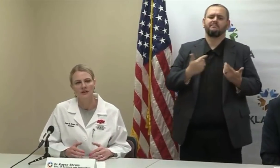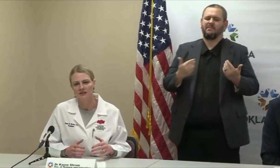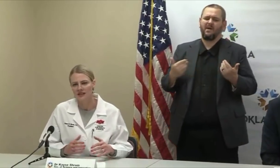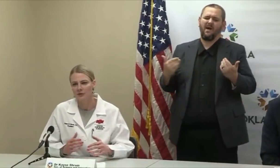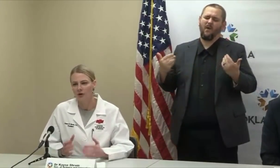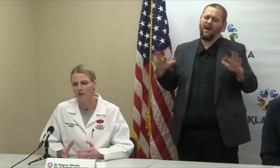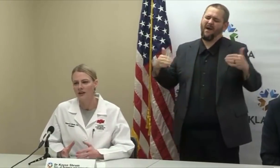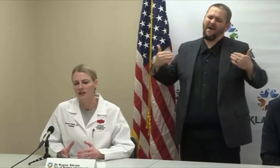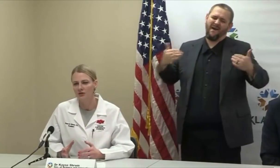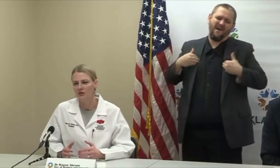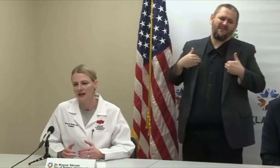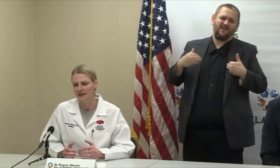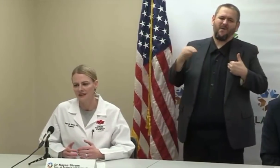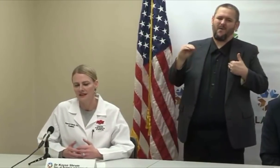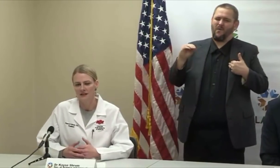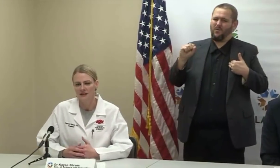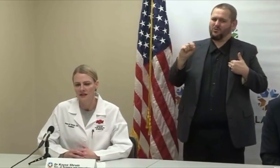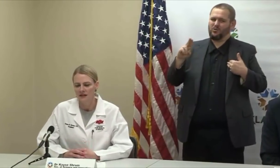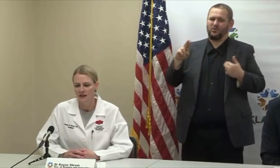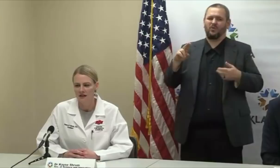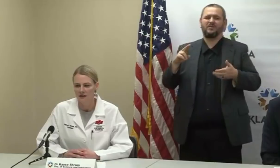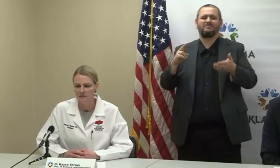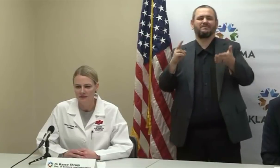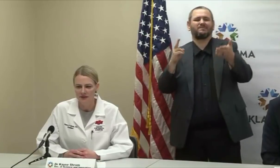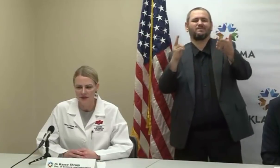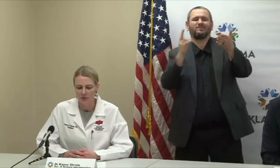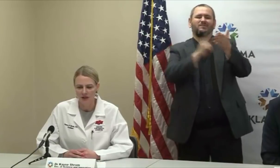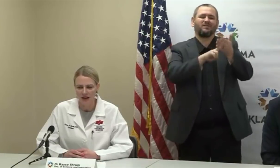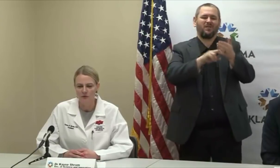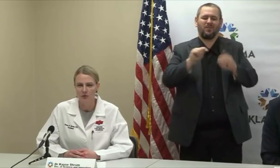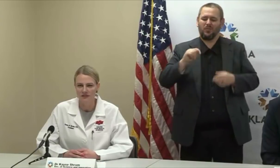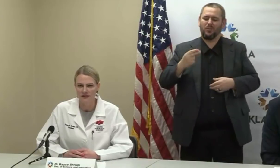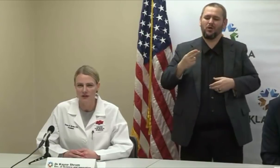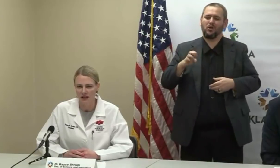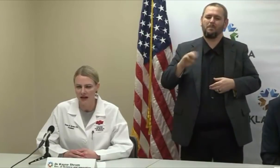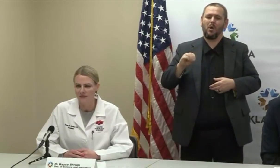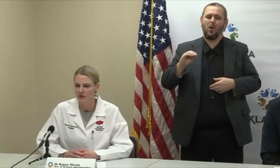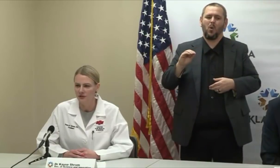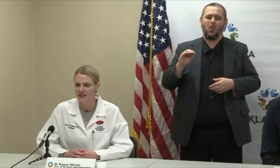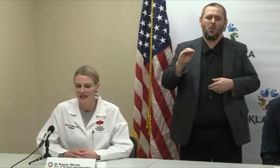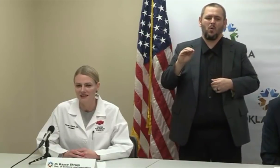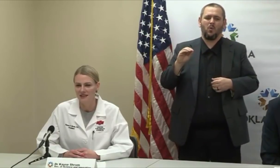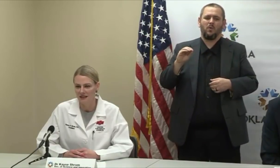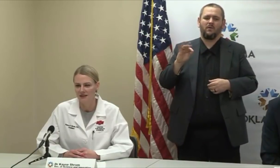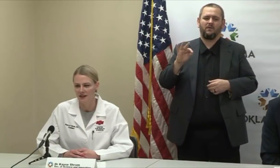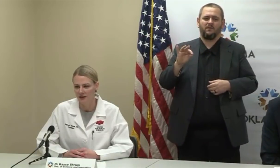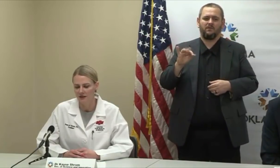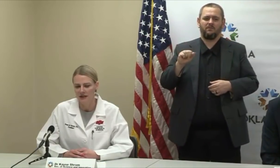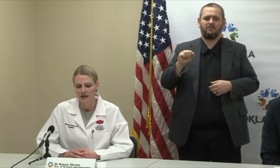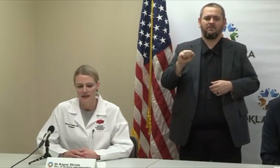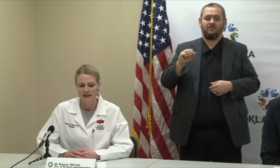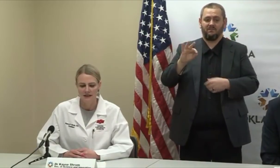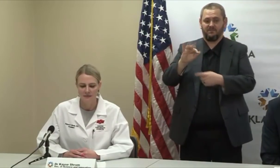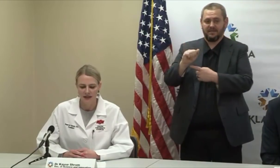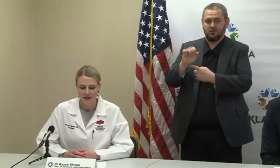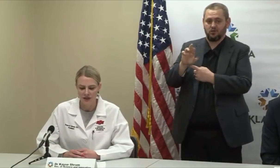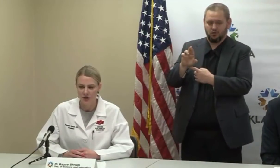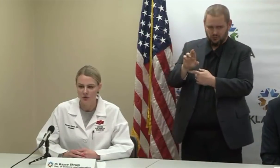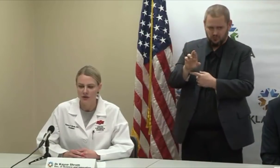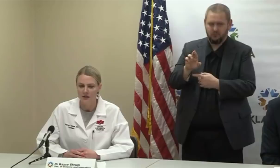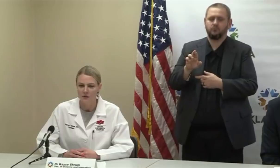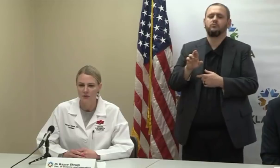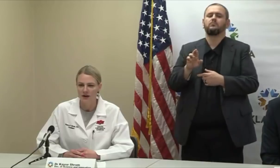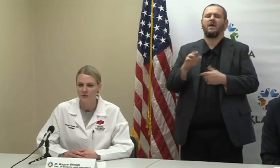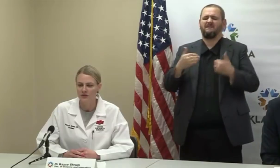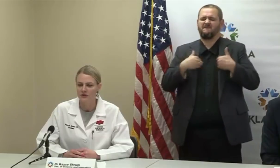because they were already utilizing their platforms in their labs and doing testing there. And